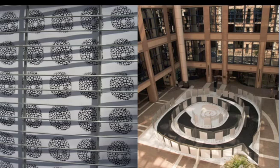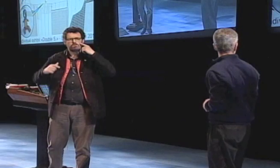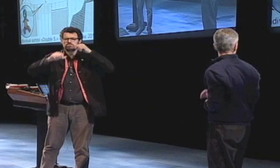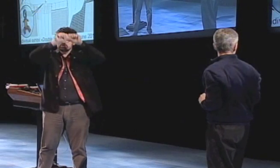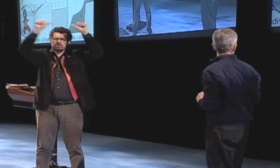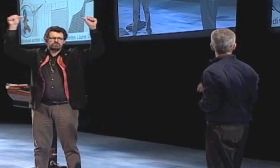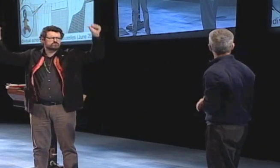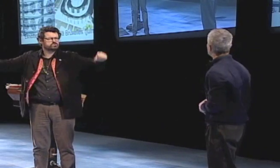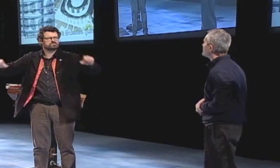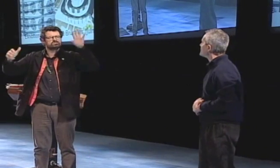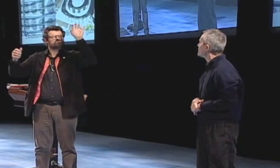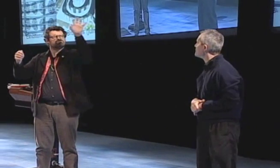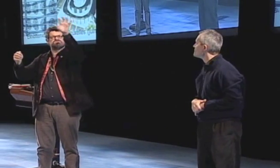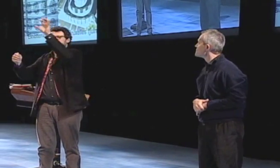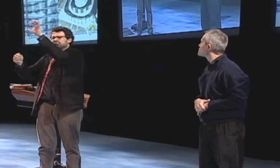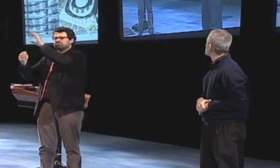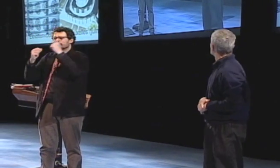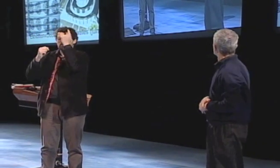the